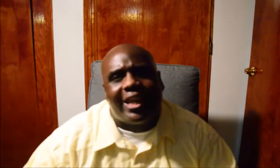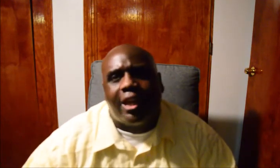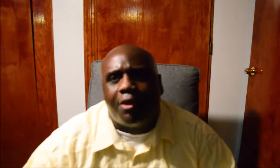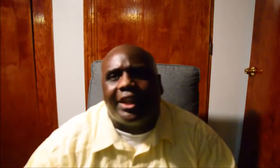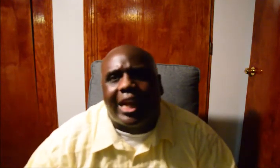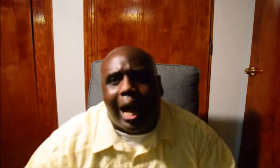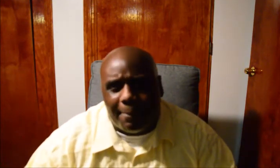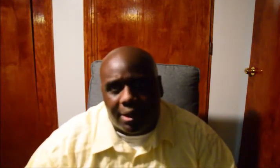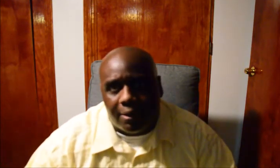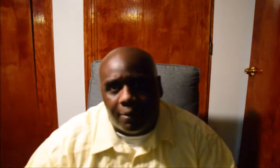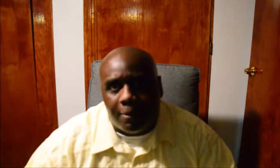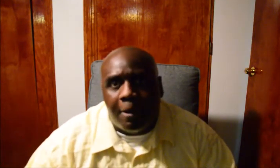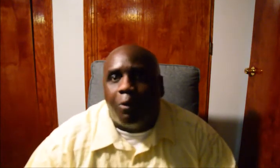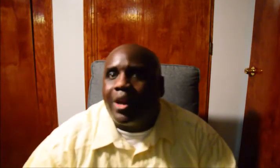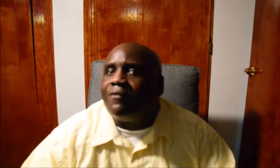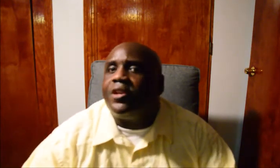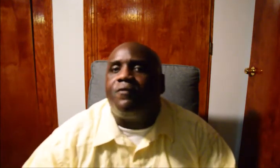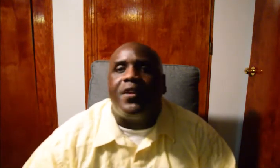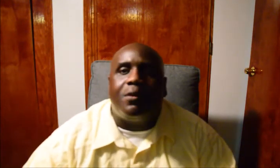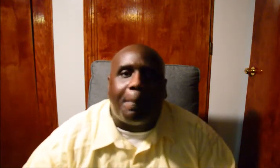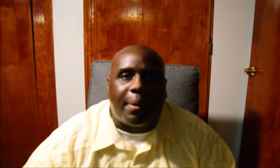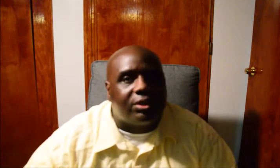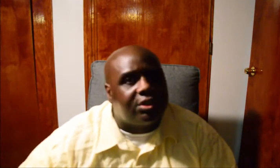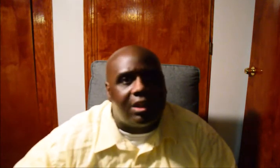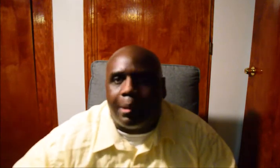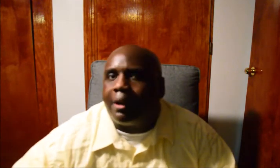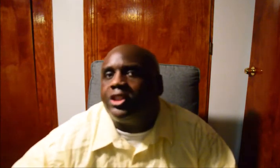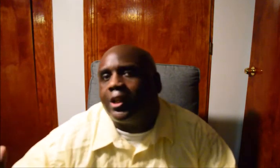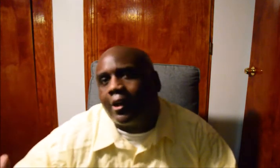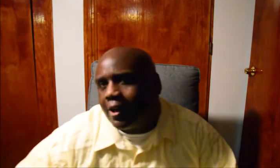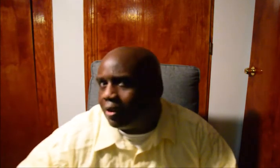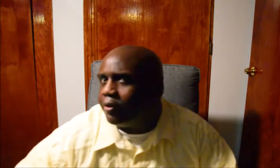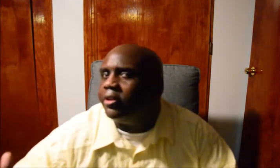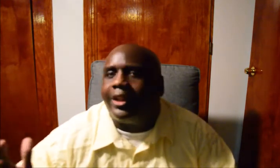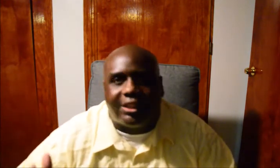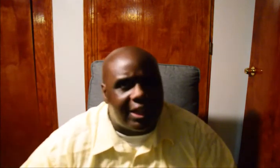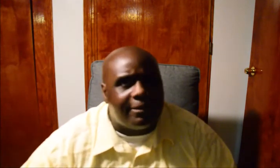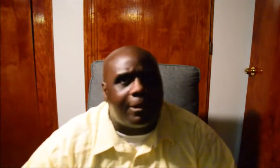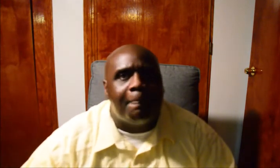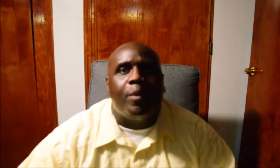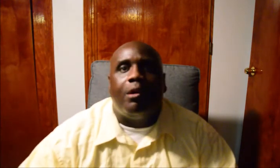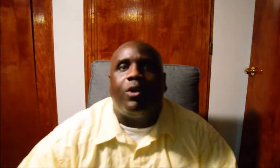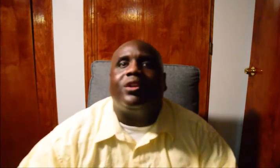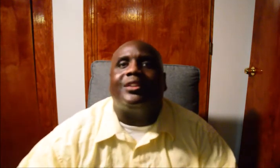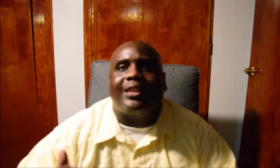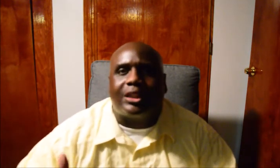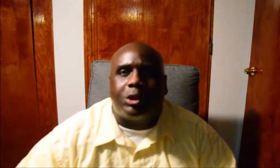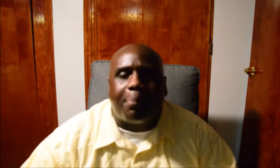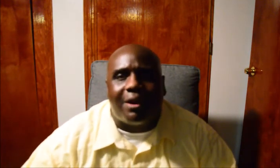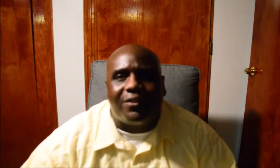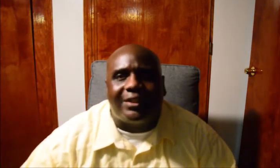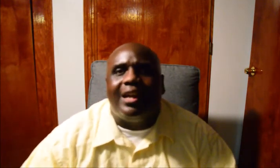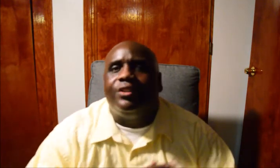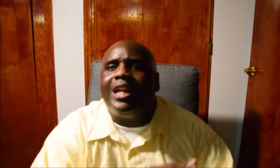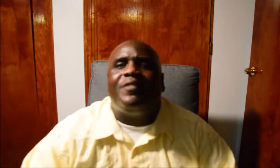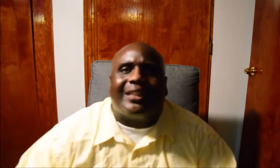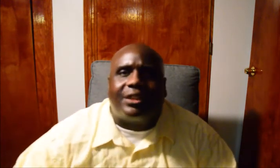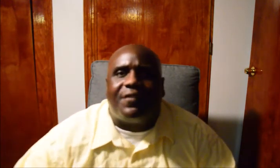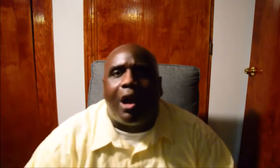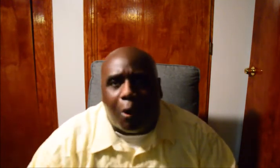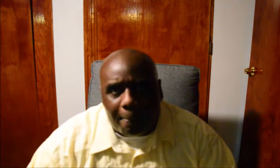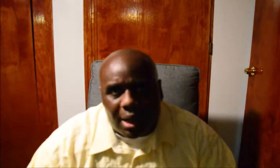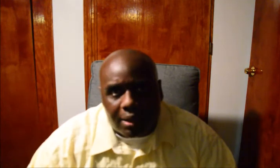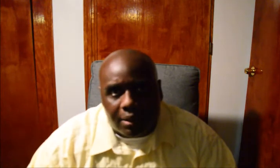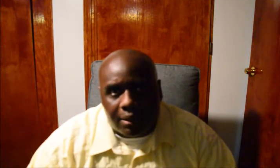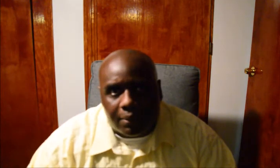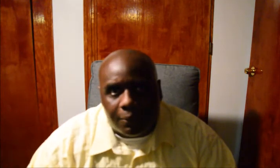be taking on the job. Whatever you feel personally about your color, your gender or your sexual preference, leave that